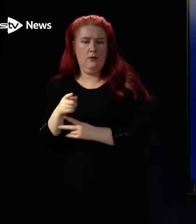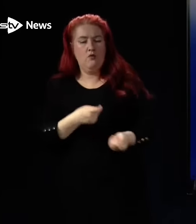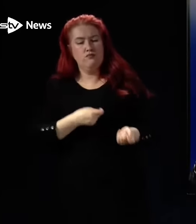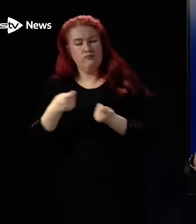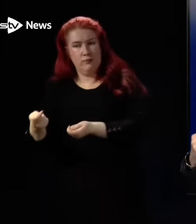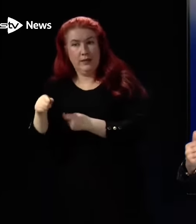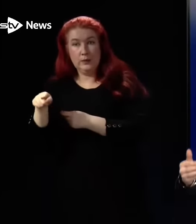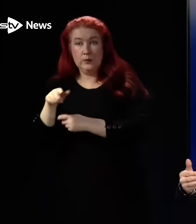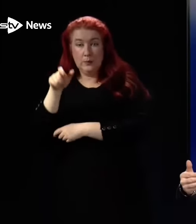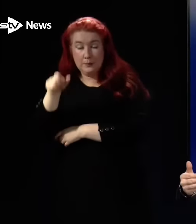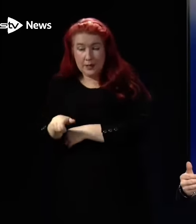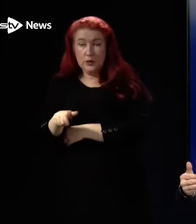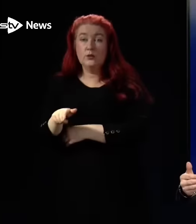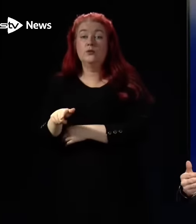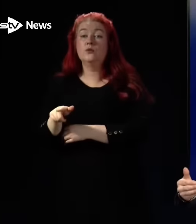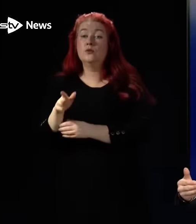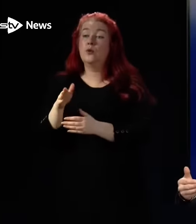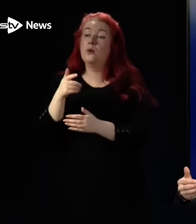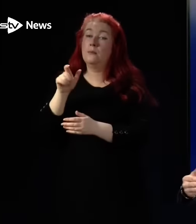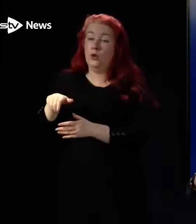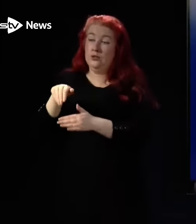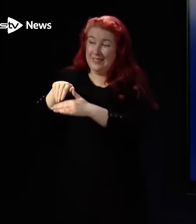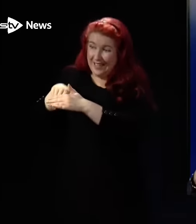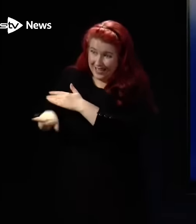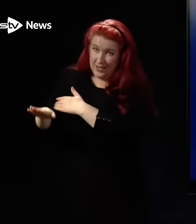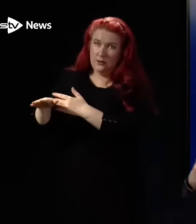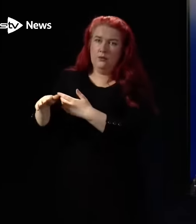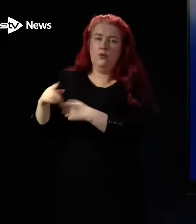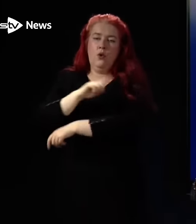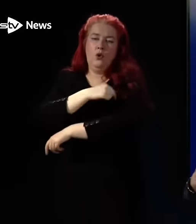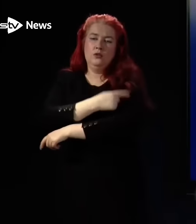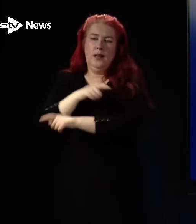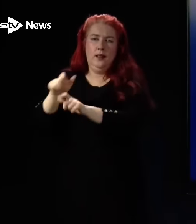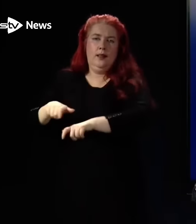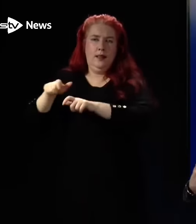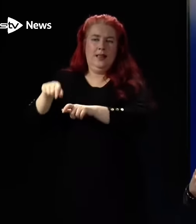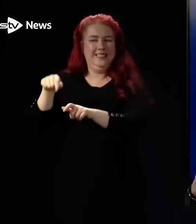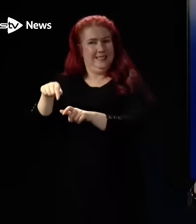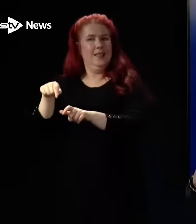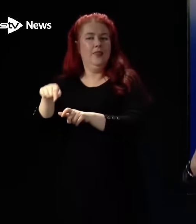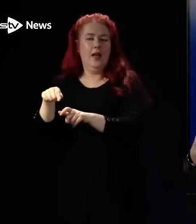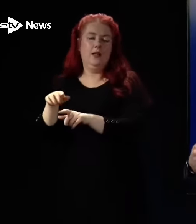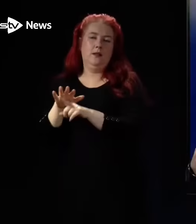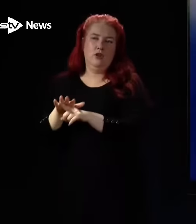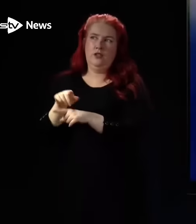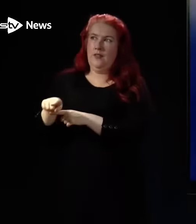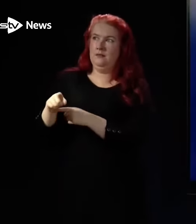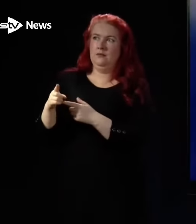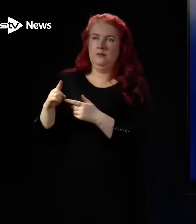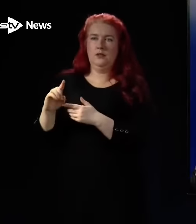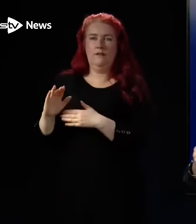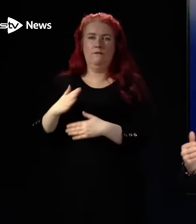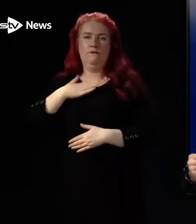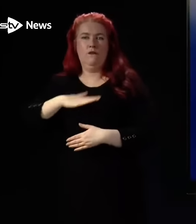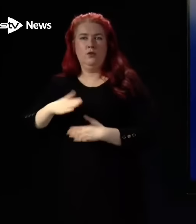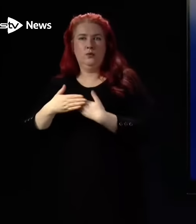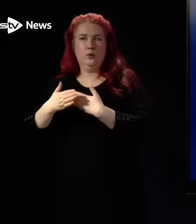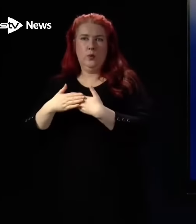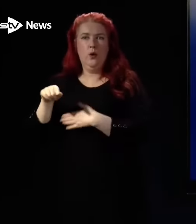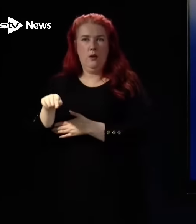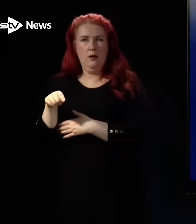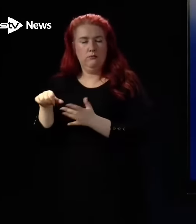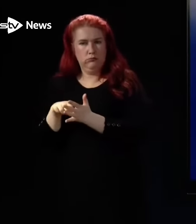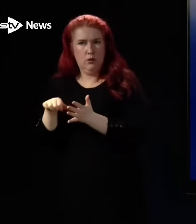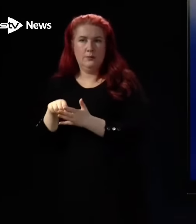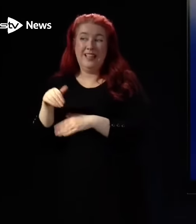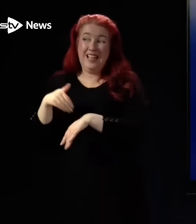patients to hospital for those patients to be admitted into hospital. And that is the pressure at the front door, reflective of the pressures further into